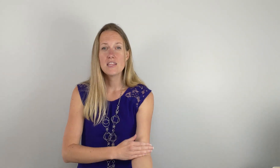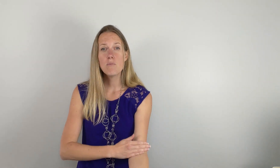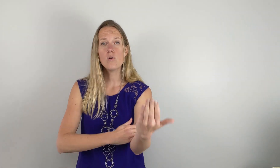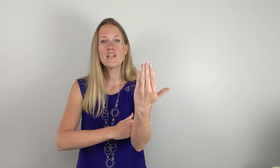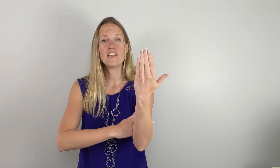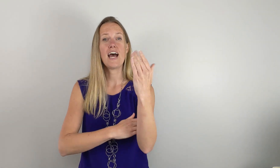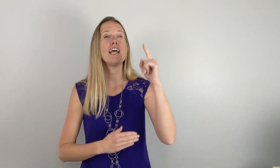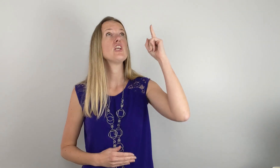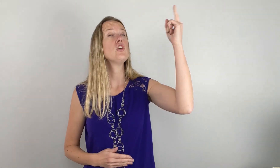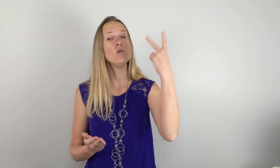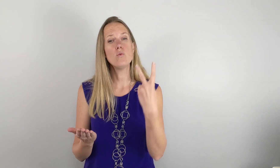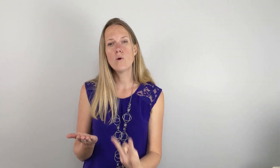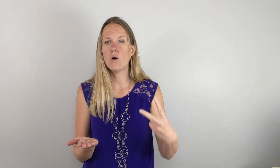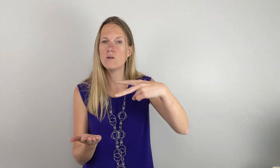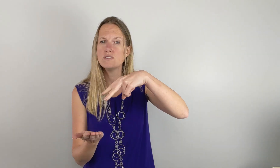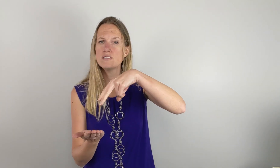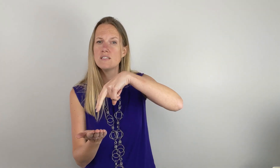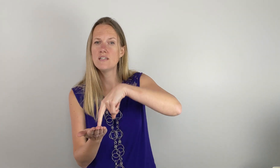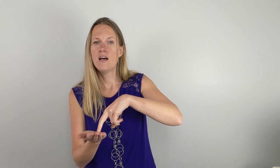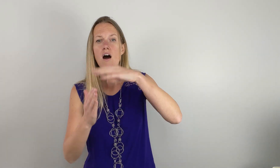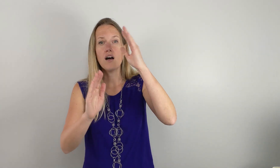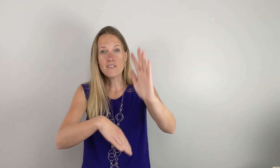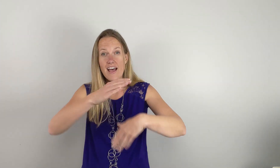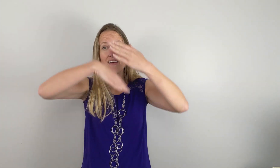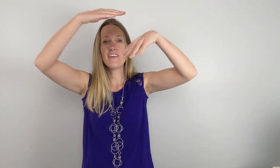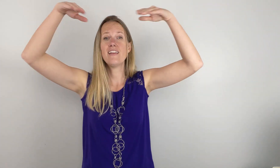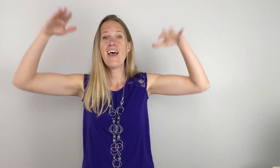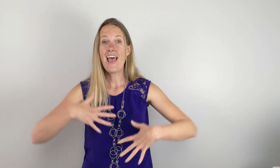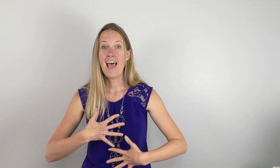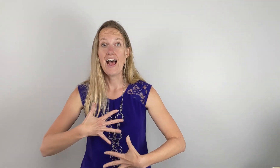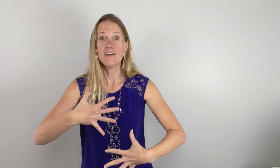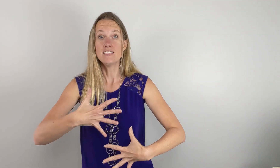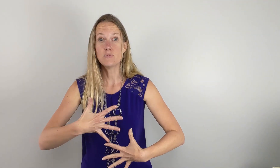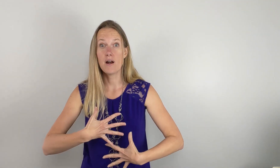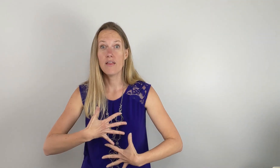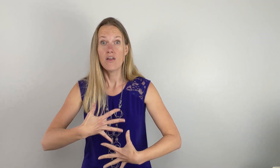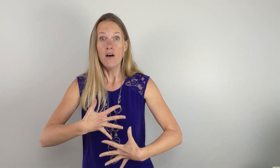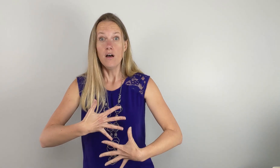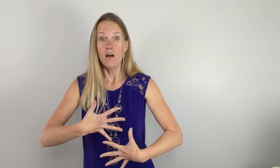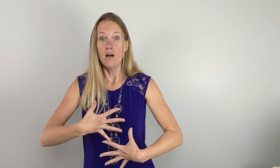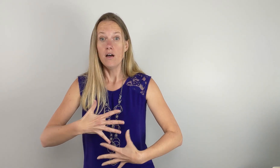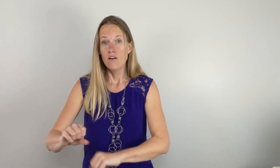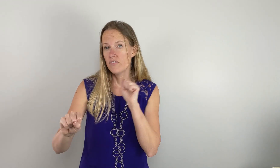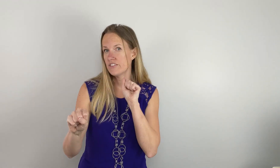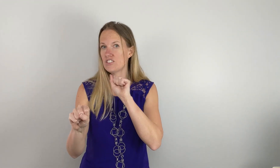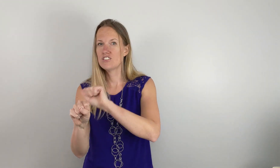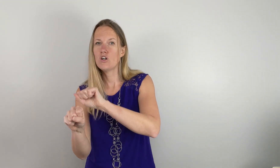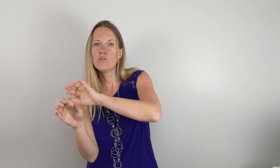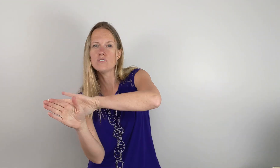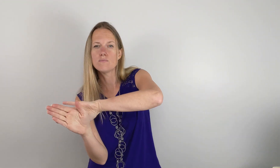In the morning that you rose all of heaven held its breath. The stone was